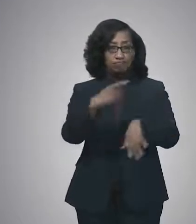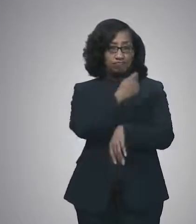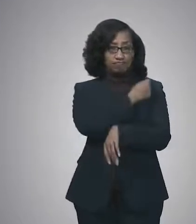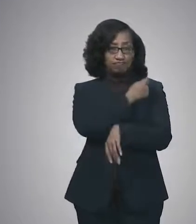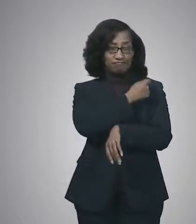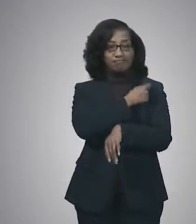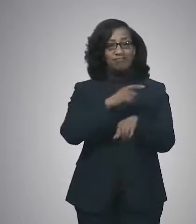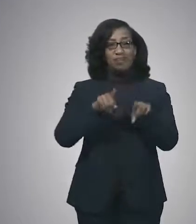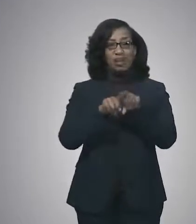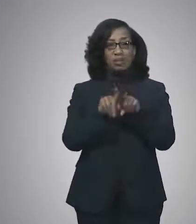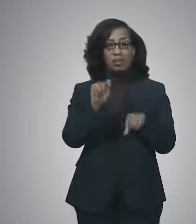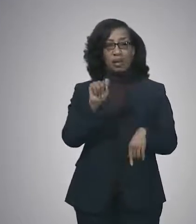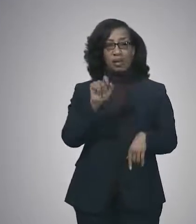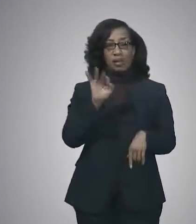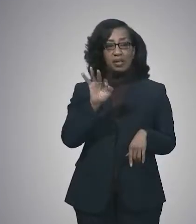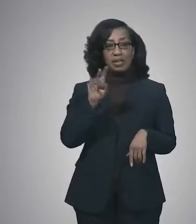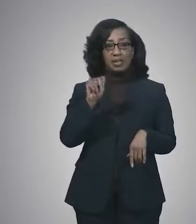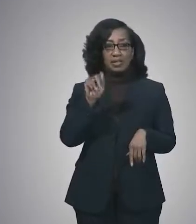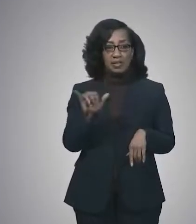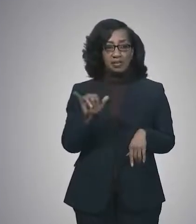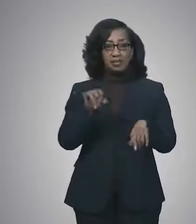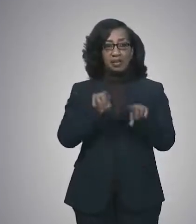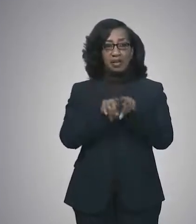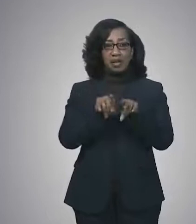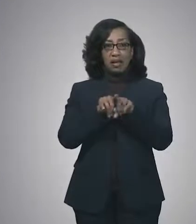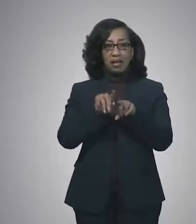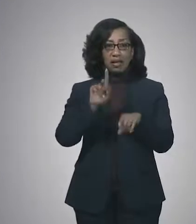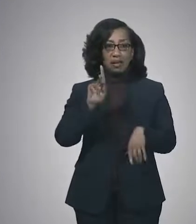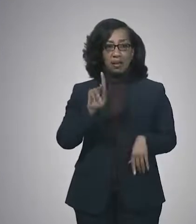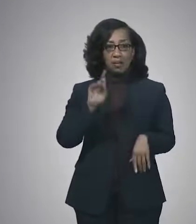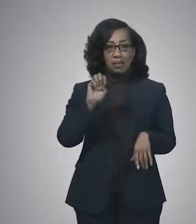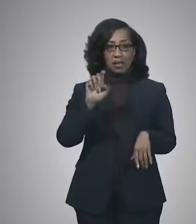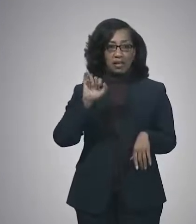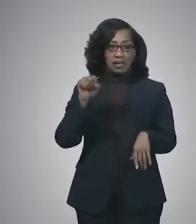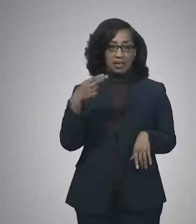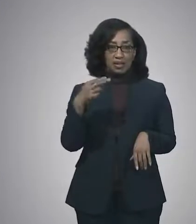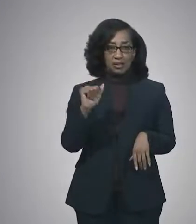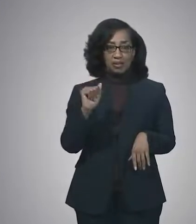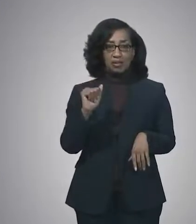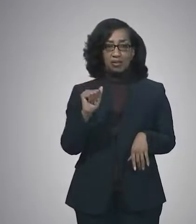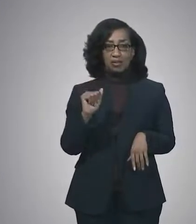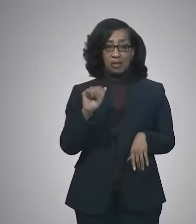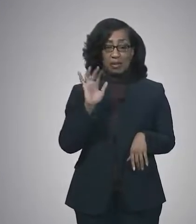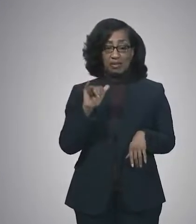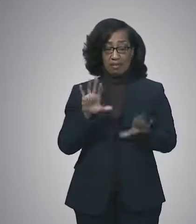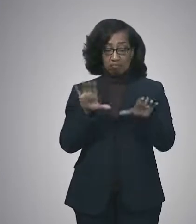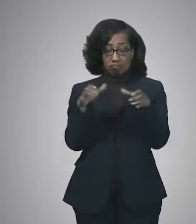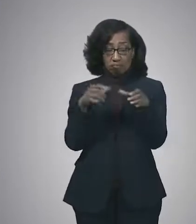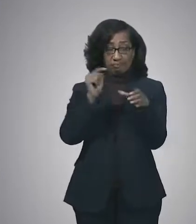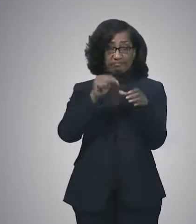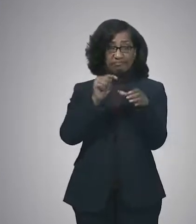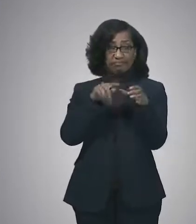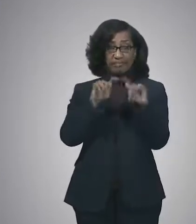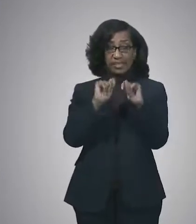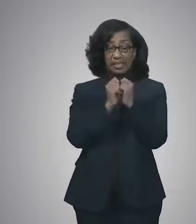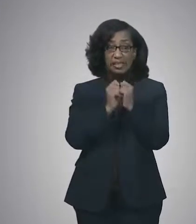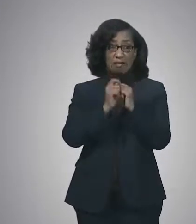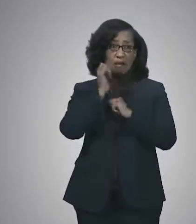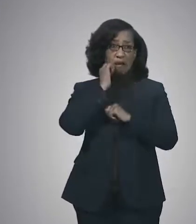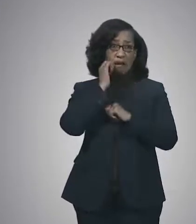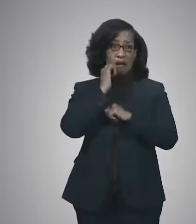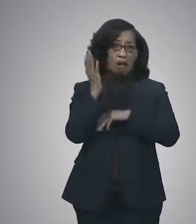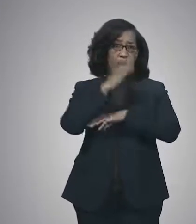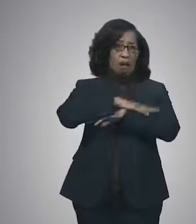And, of course, Tiffany Collins and Takesha Tunstall, who coordinated the operations. That was the core team that worked, uh, day and night,